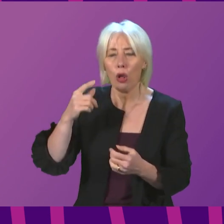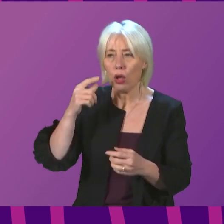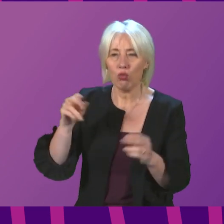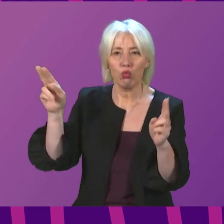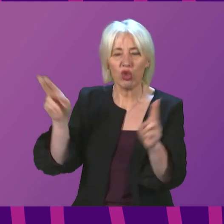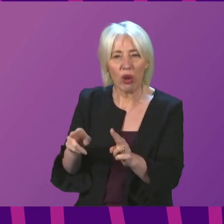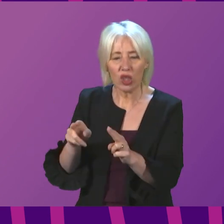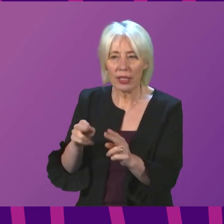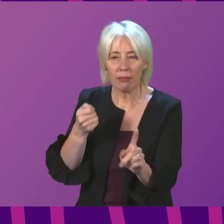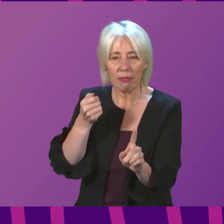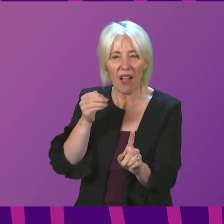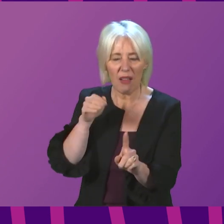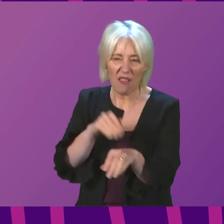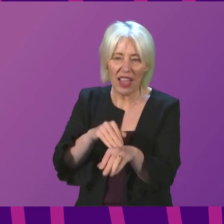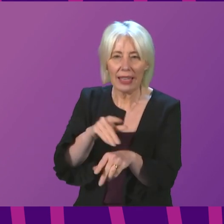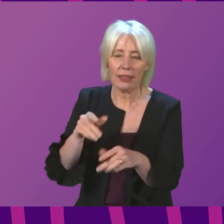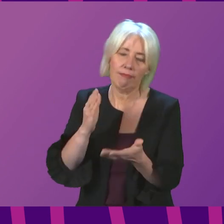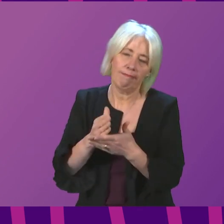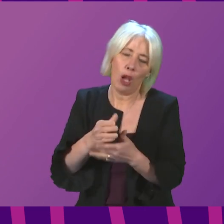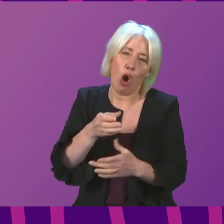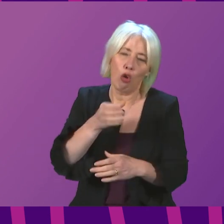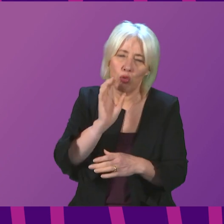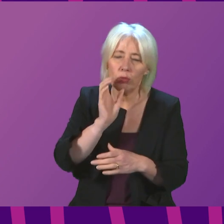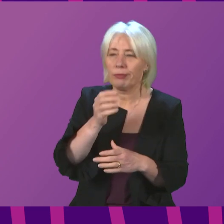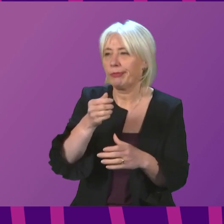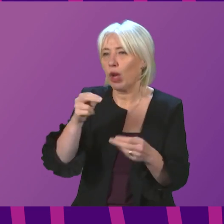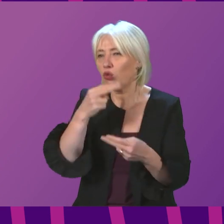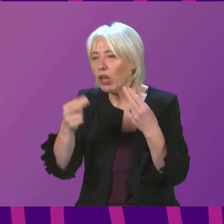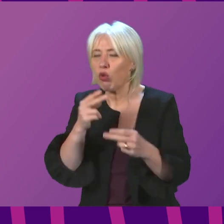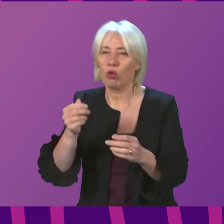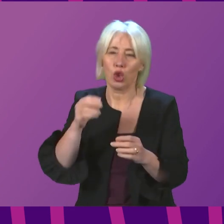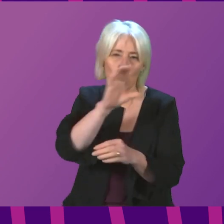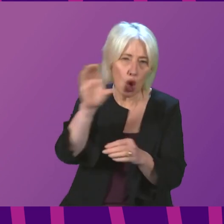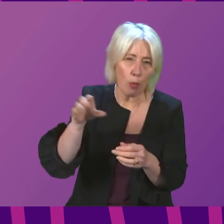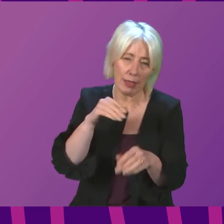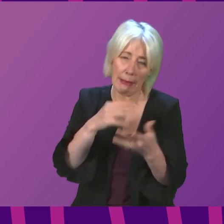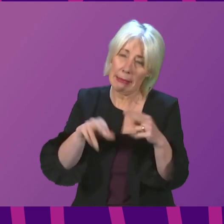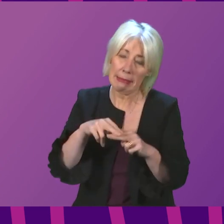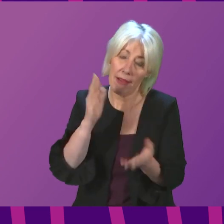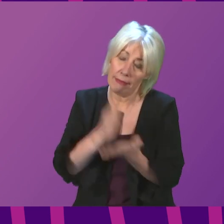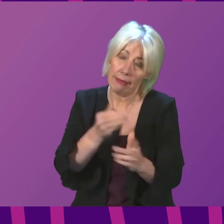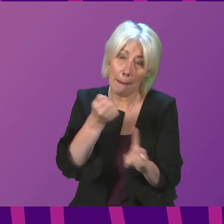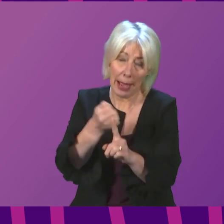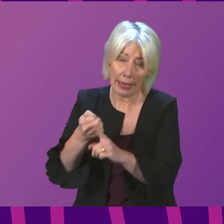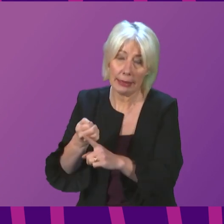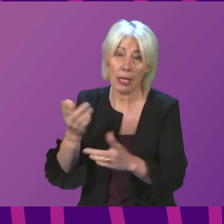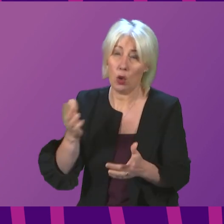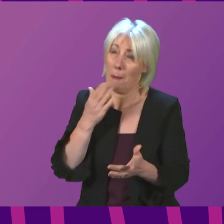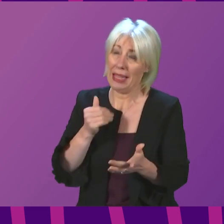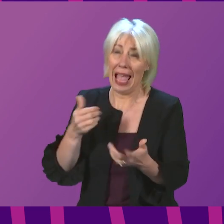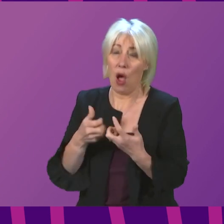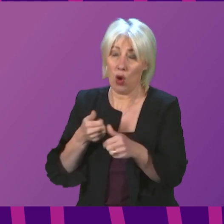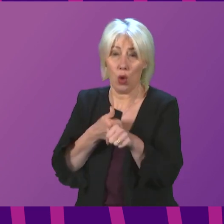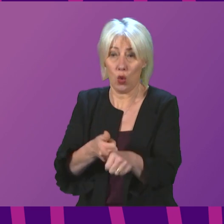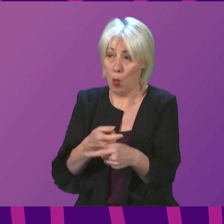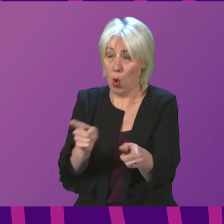workers and businesses, particularly in hospitality and retail. So, can I repeat calls for the UK Government to work with devolved governments to support workers at